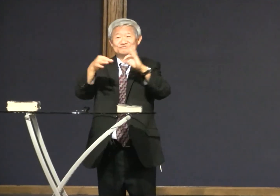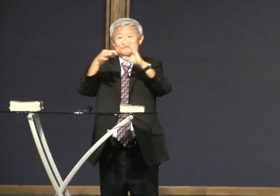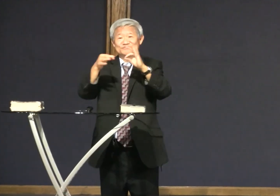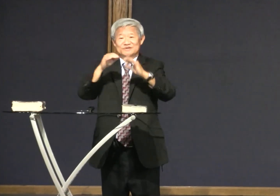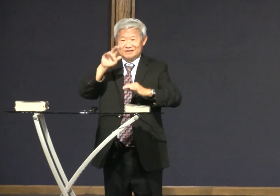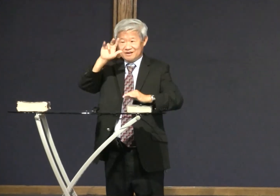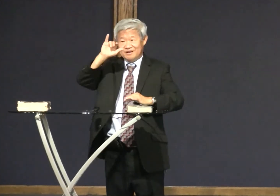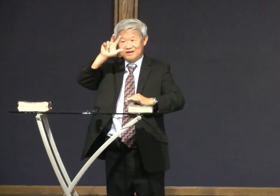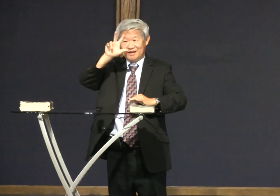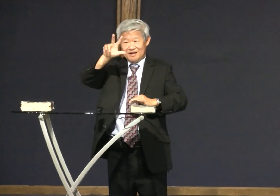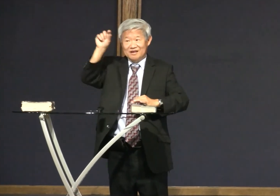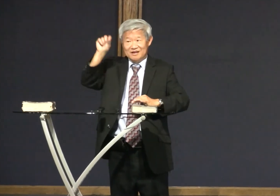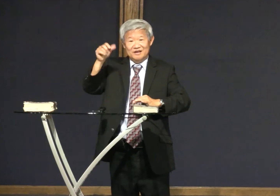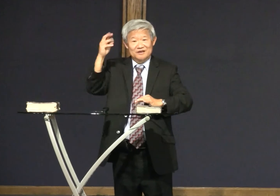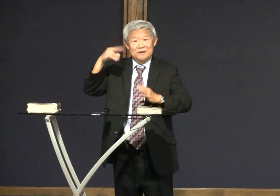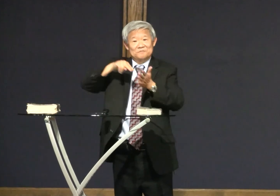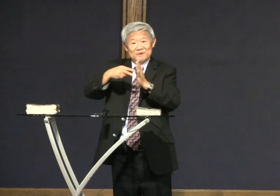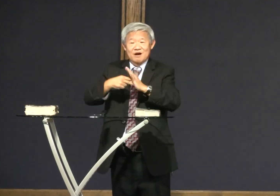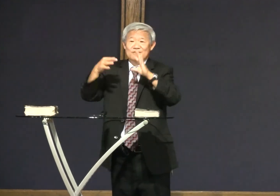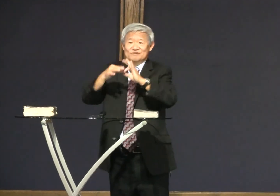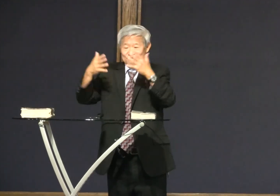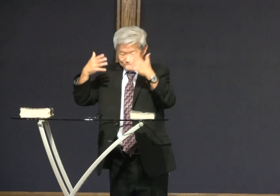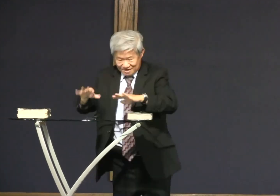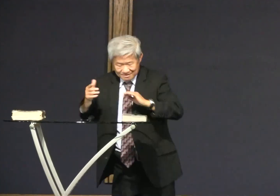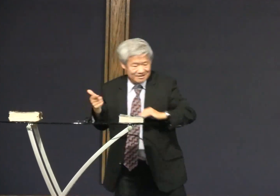pull out the gospel message